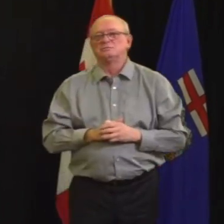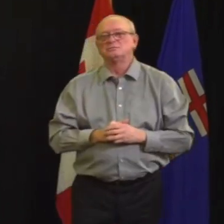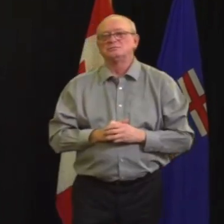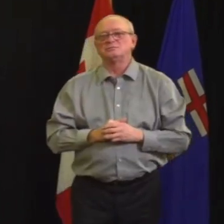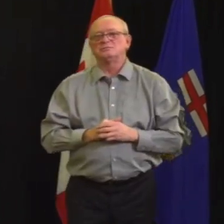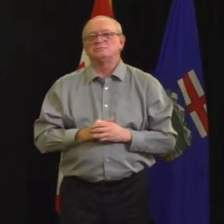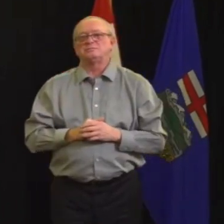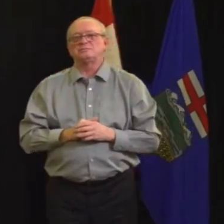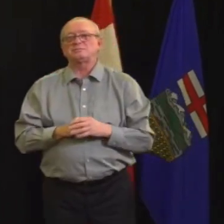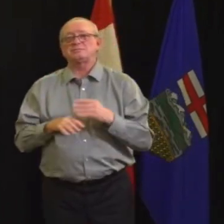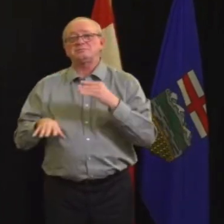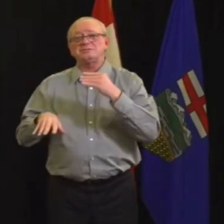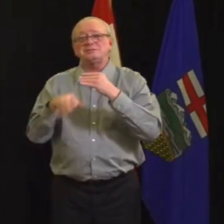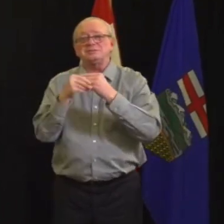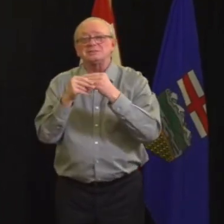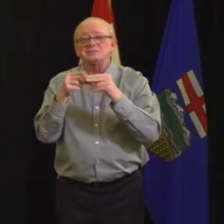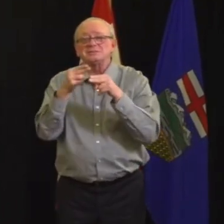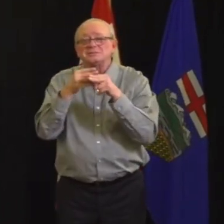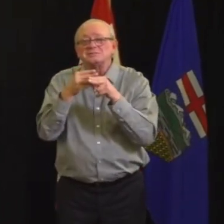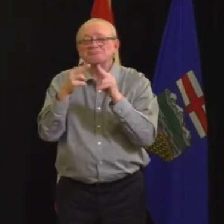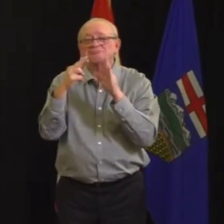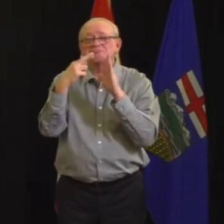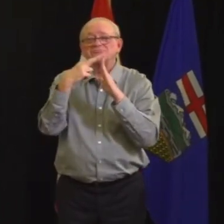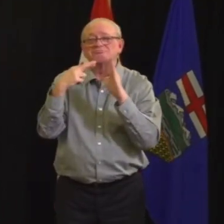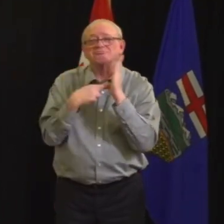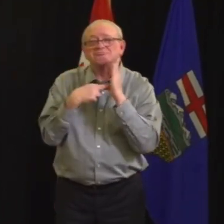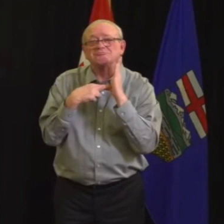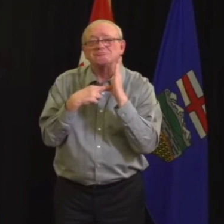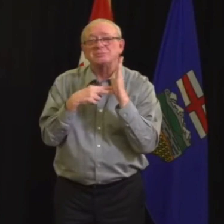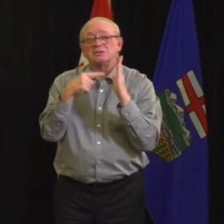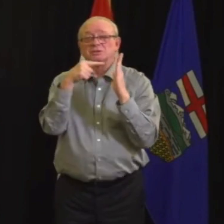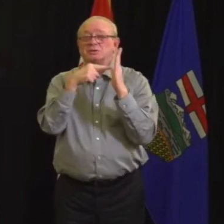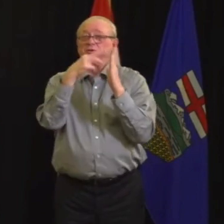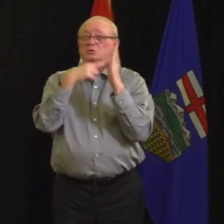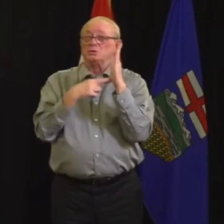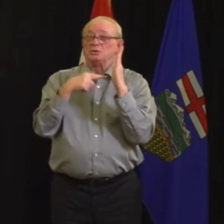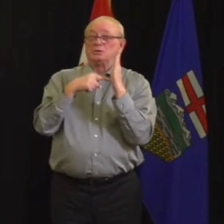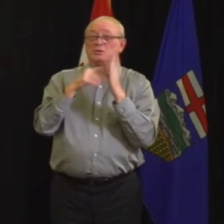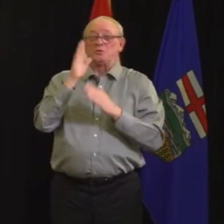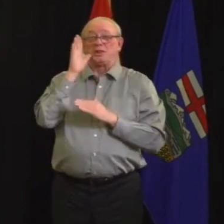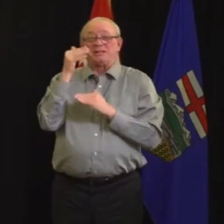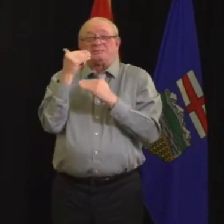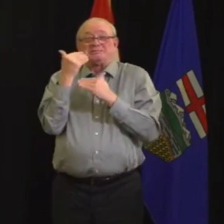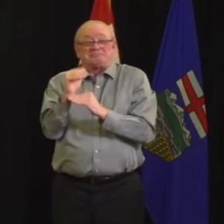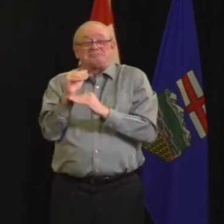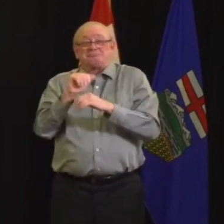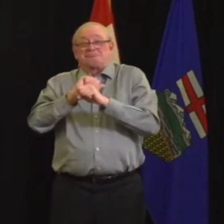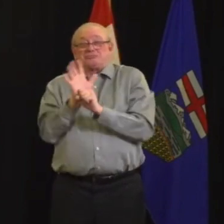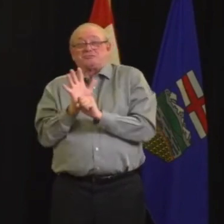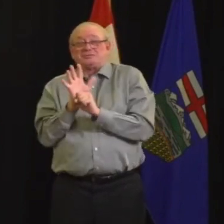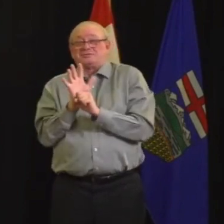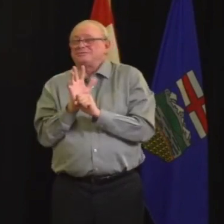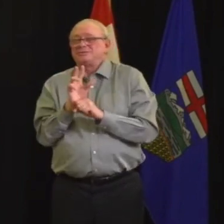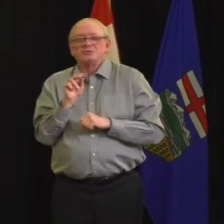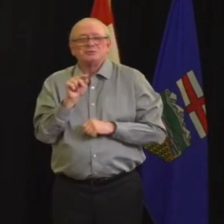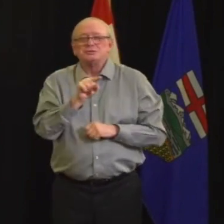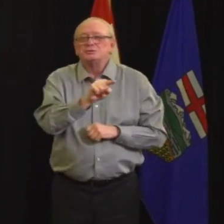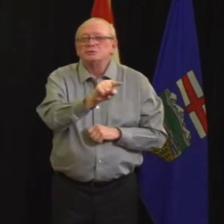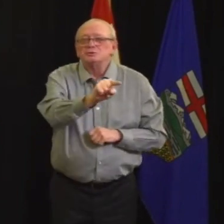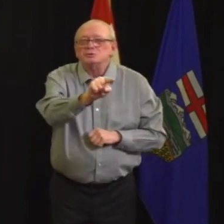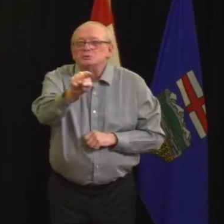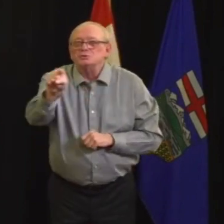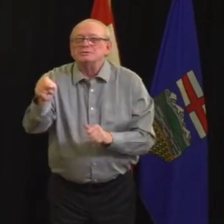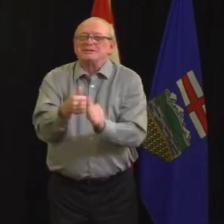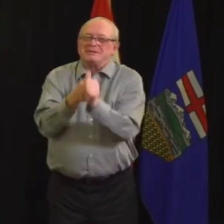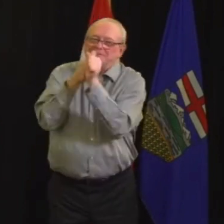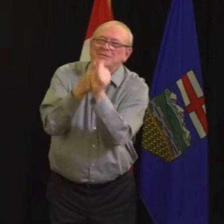We know that many people are tired of restrictions and we have heard that many people are feeling a lack